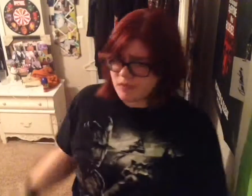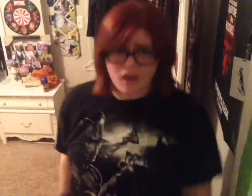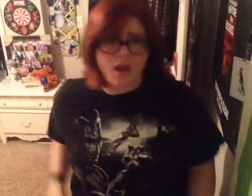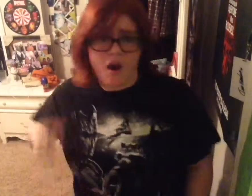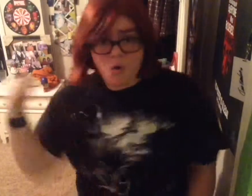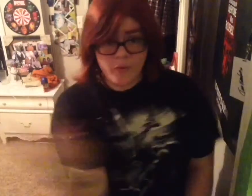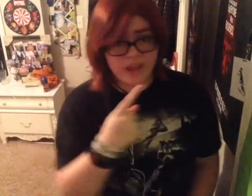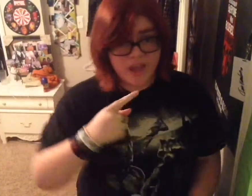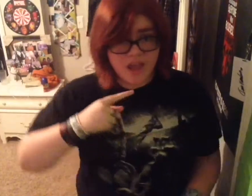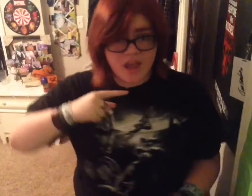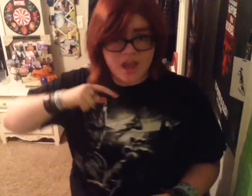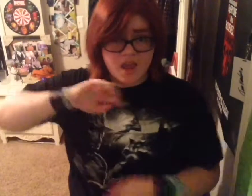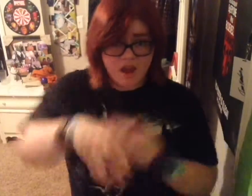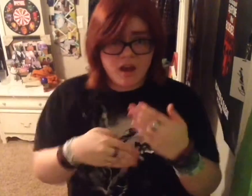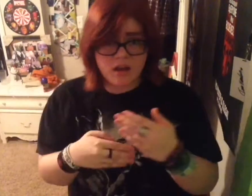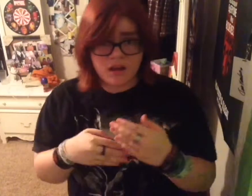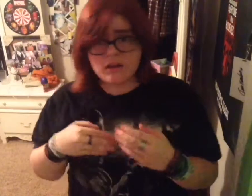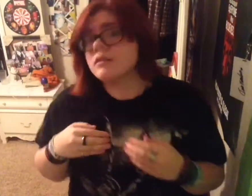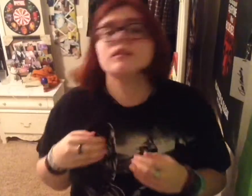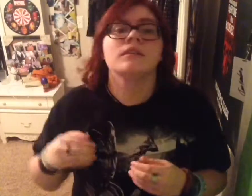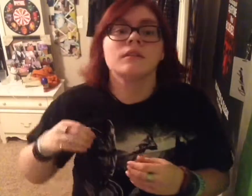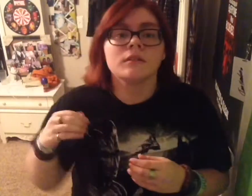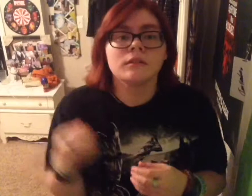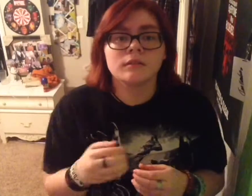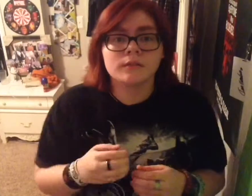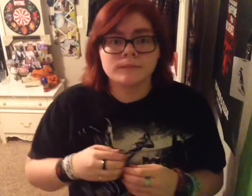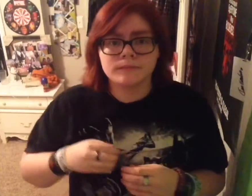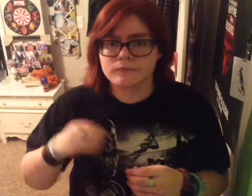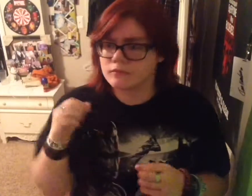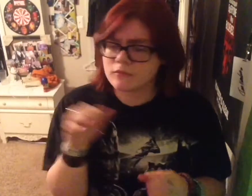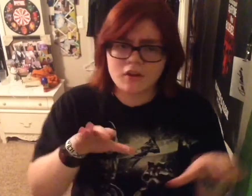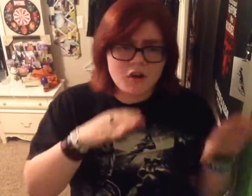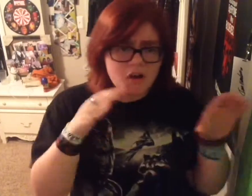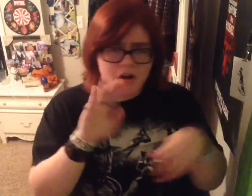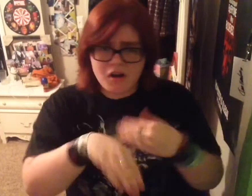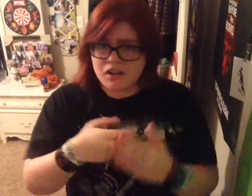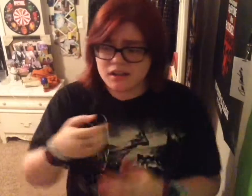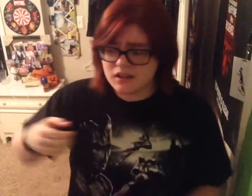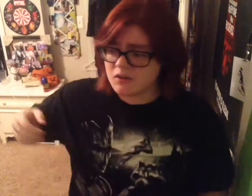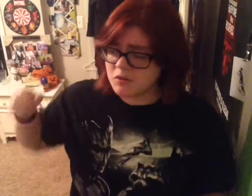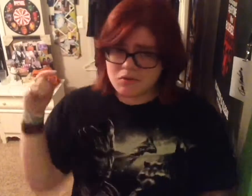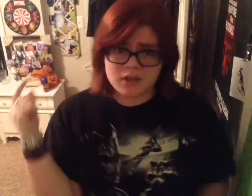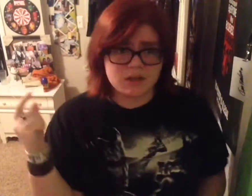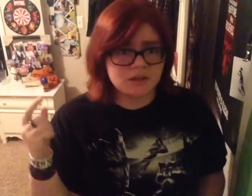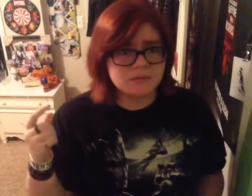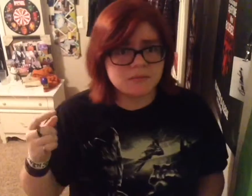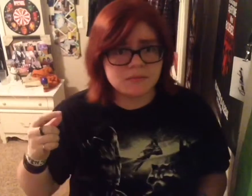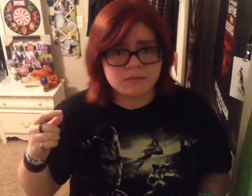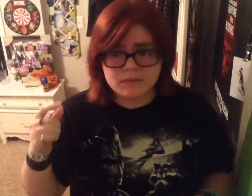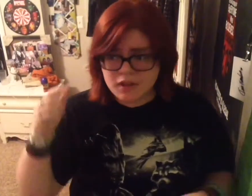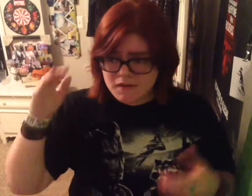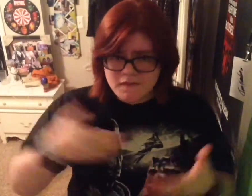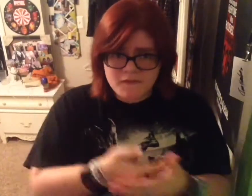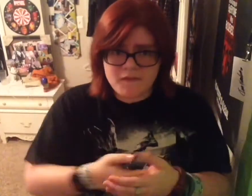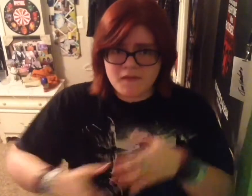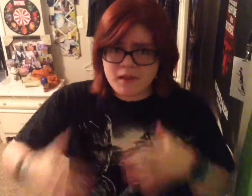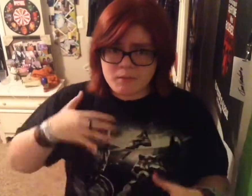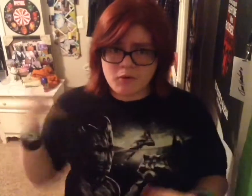We have a dead end of the war You fall to the grave, we